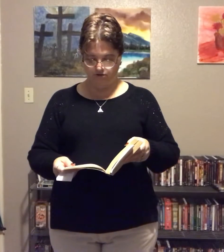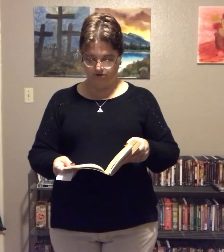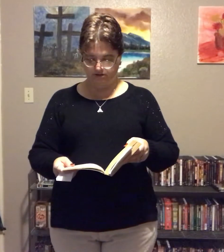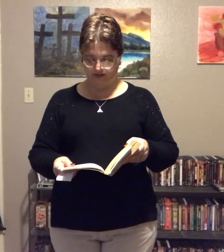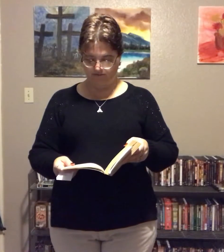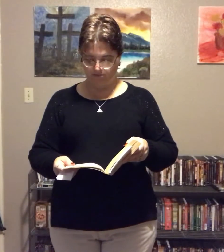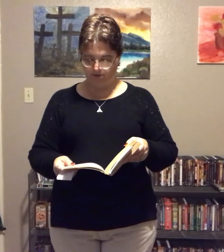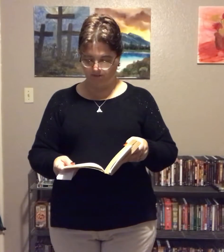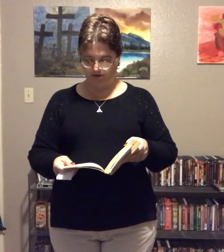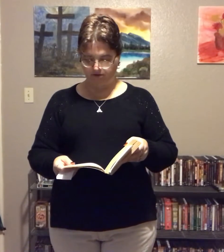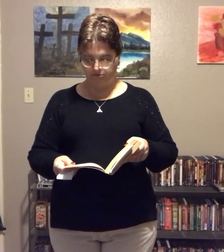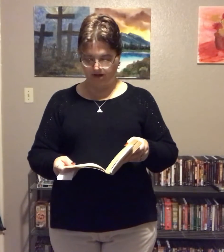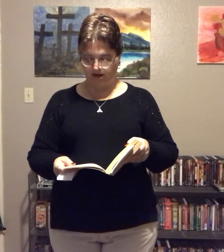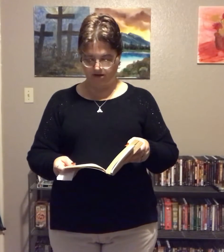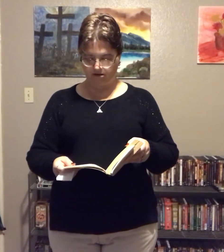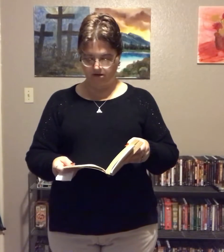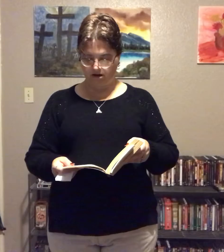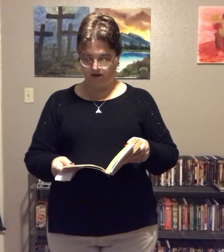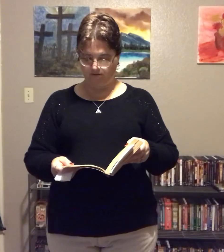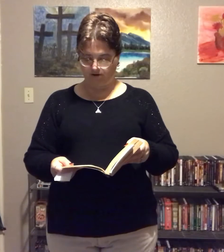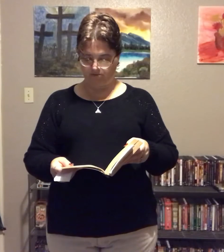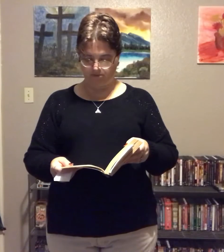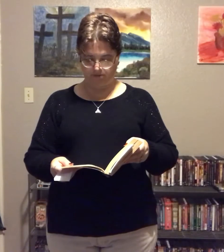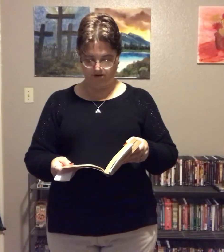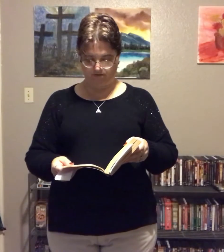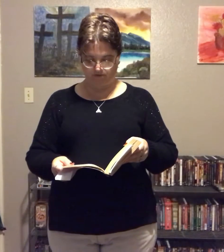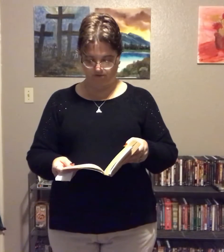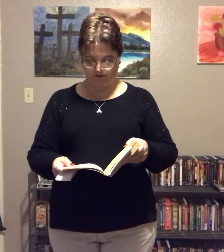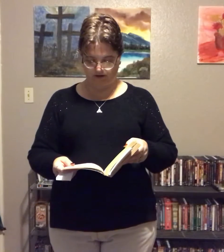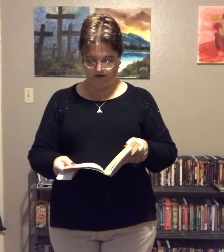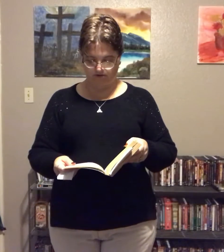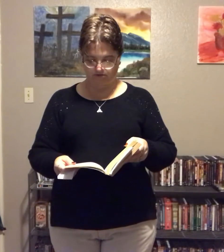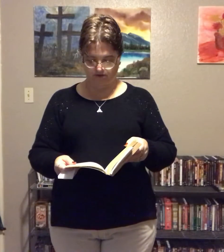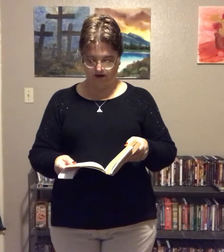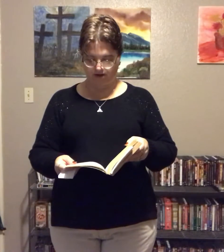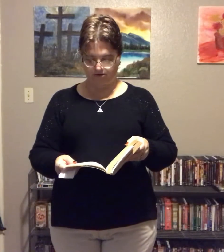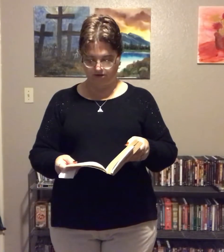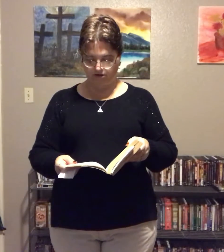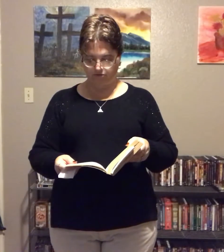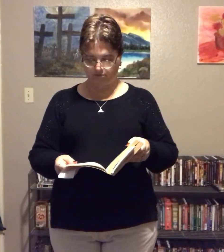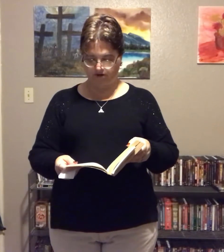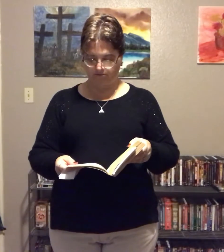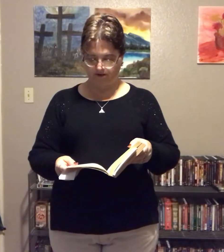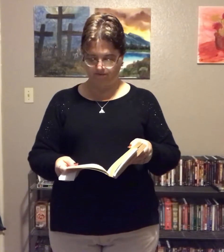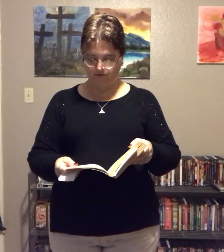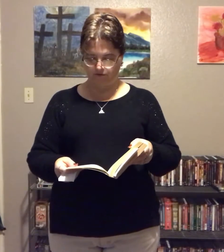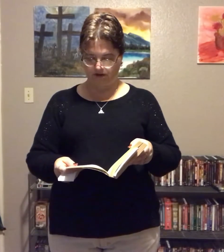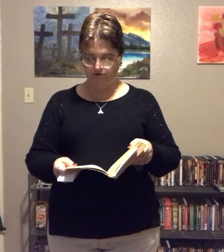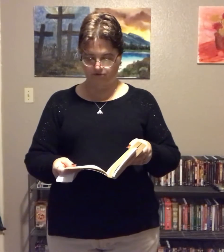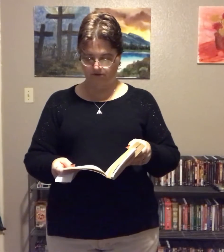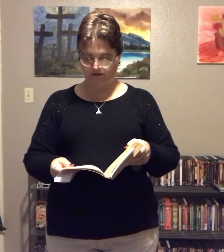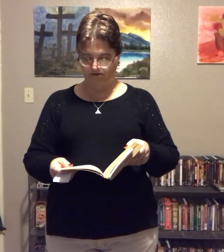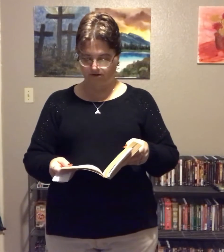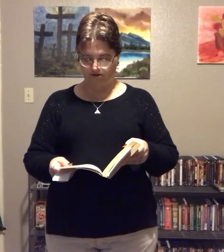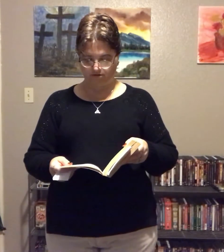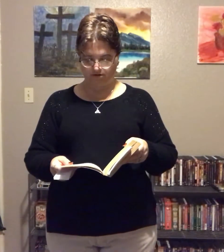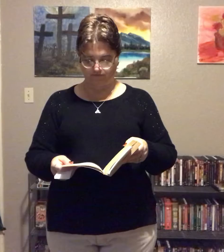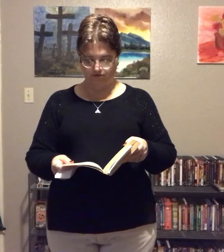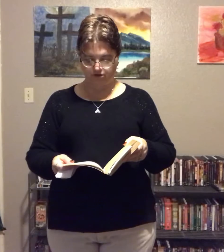jewel is having my marriage back. I have only been married for three years. I hit the lowest point of my food exercise sin during the first